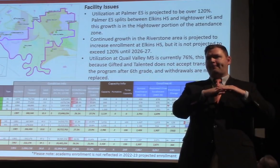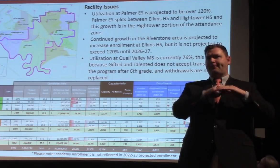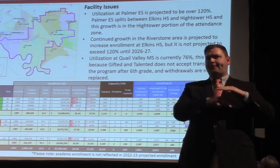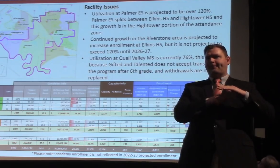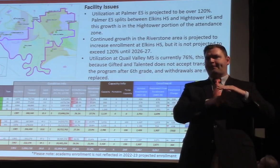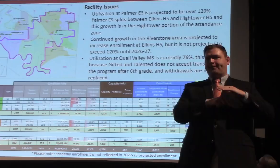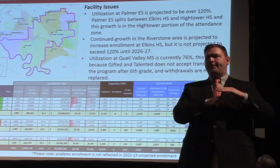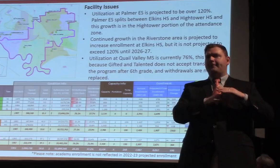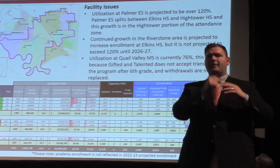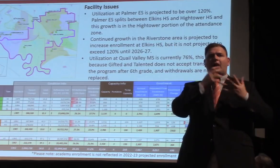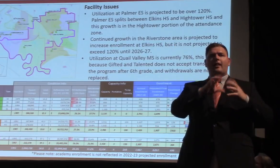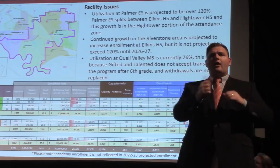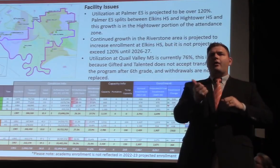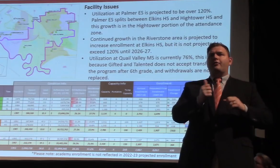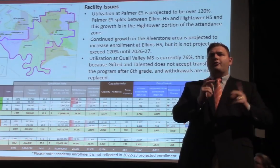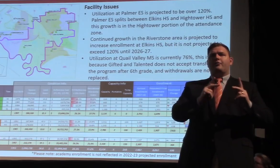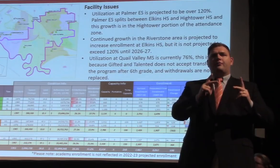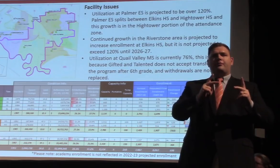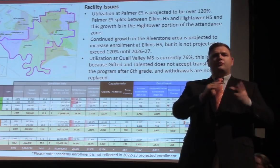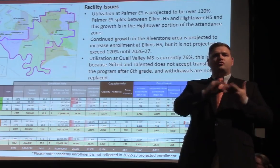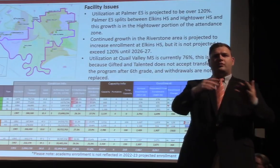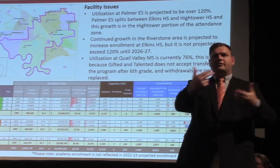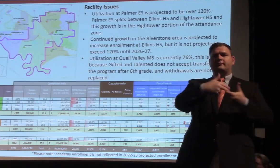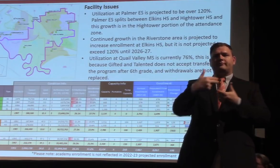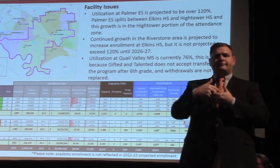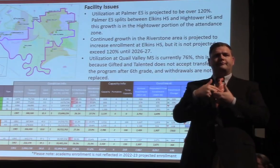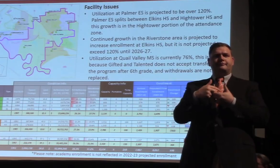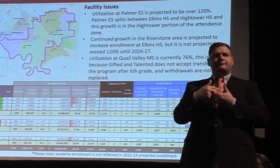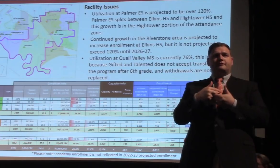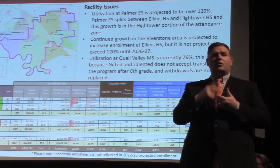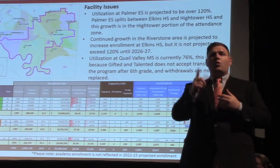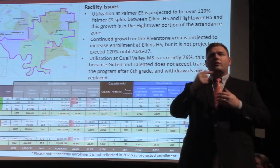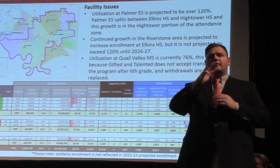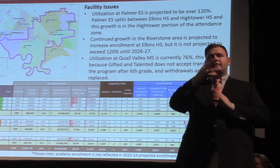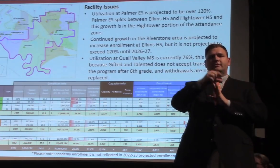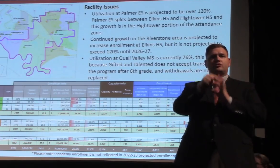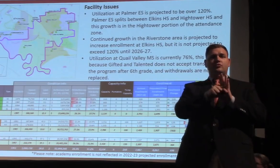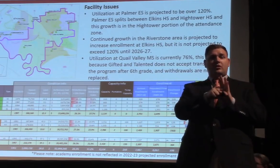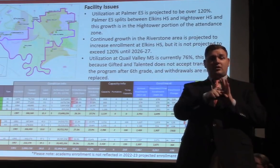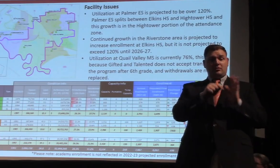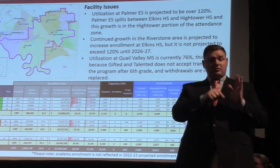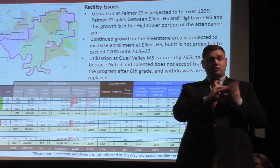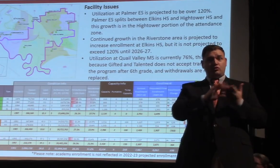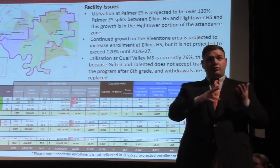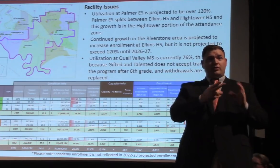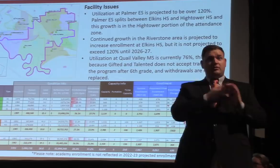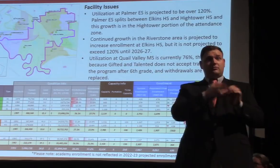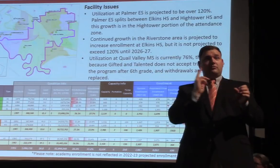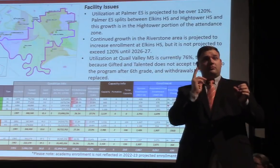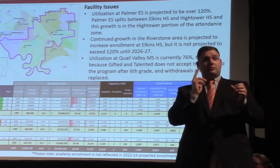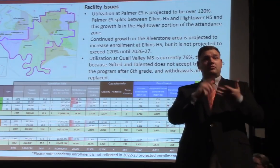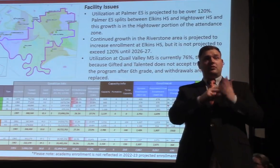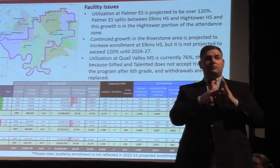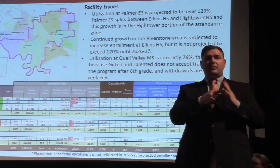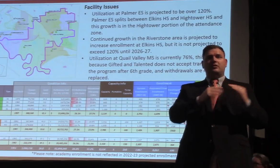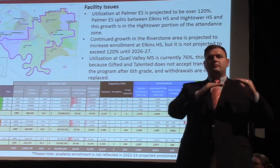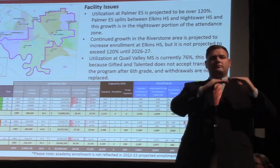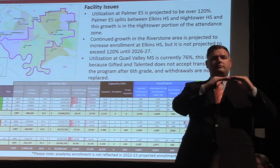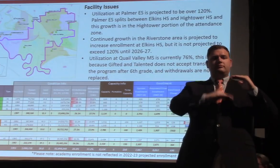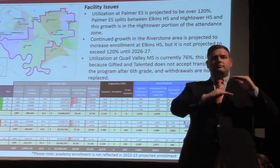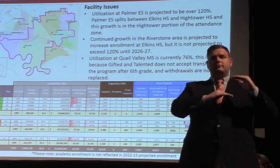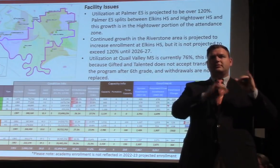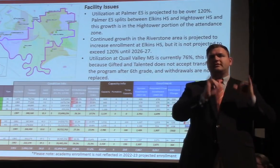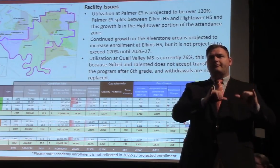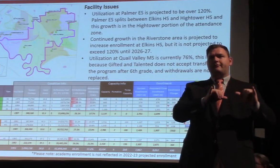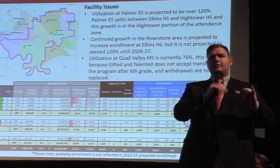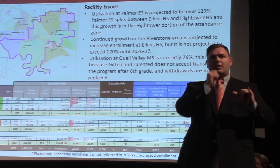the GT Academy only accepts students in sixth grade. And if students withdraw after sixth grade, they're not backfilled. And so one of